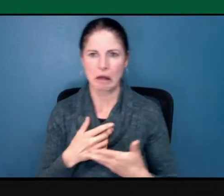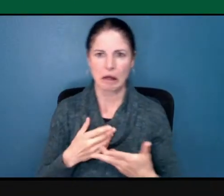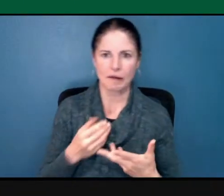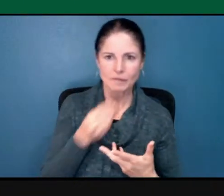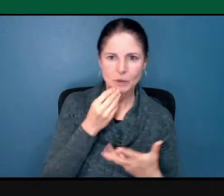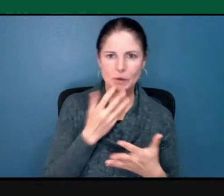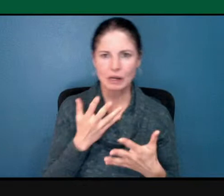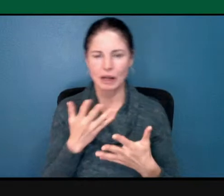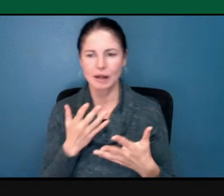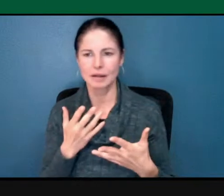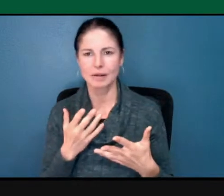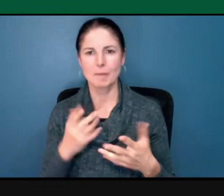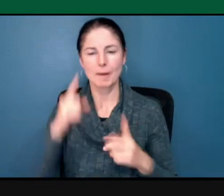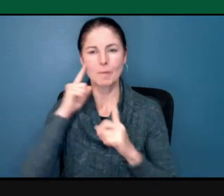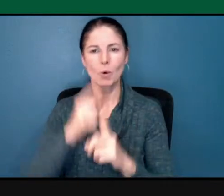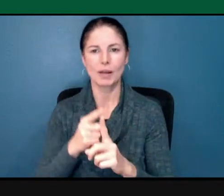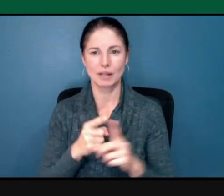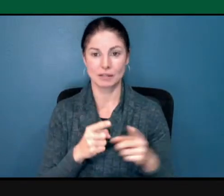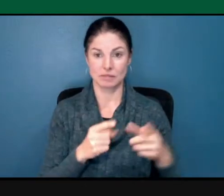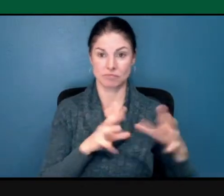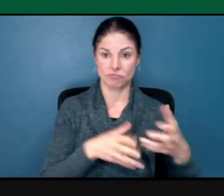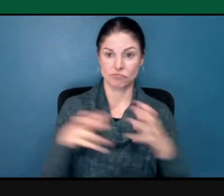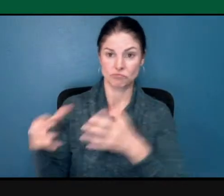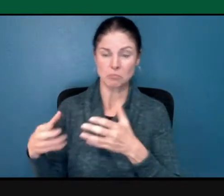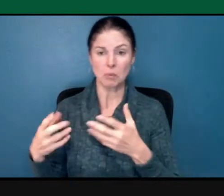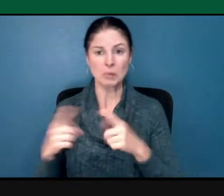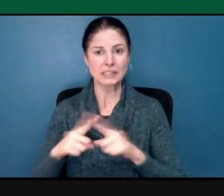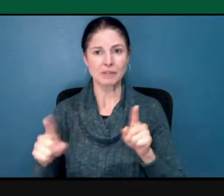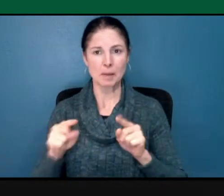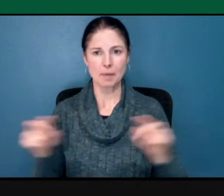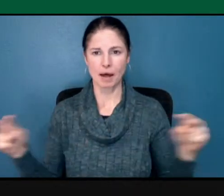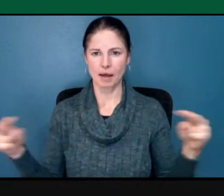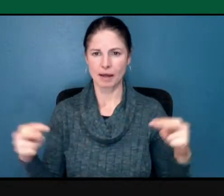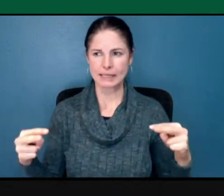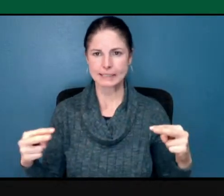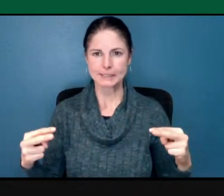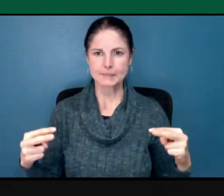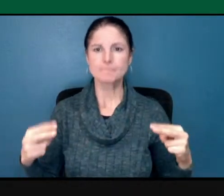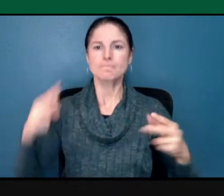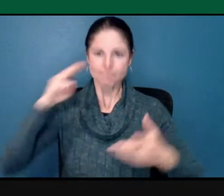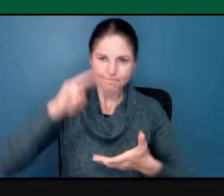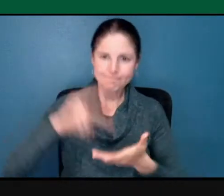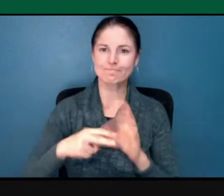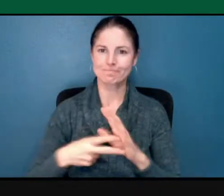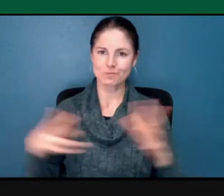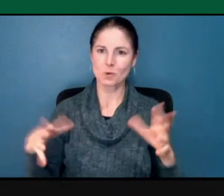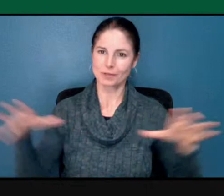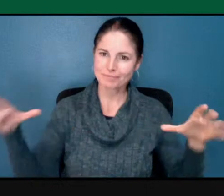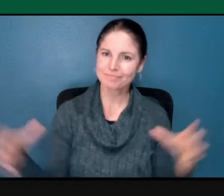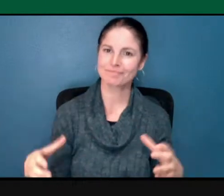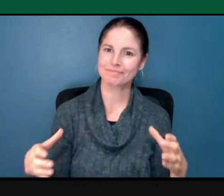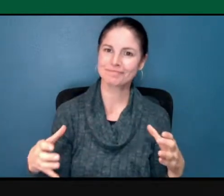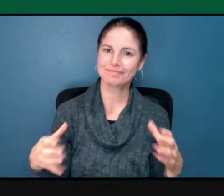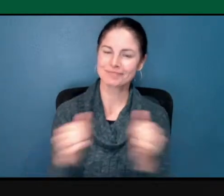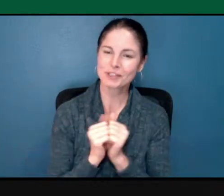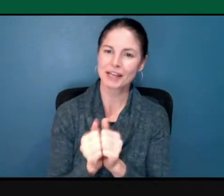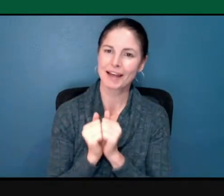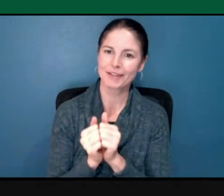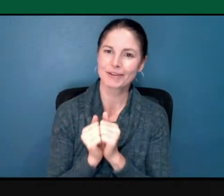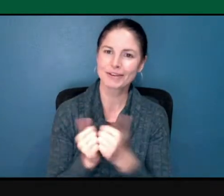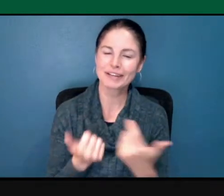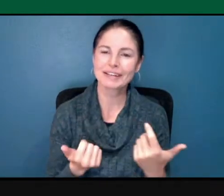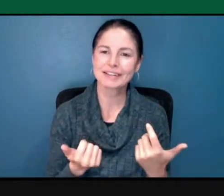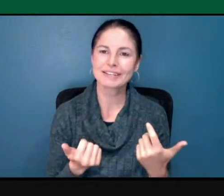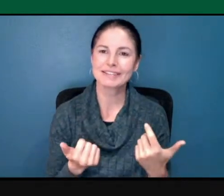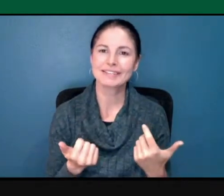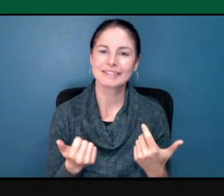very intentionally, and it's that intentionality of coming together in that you're going to be able to make some